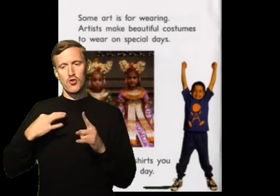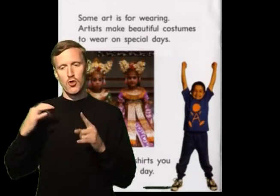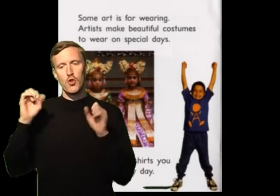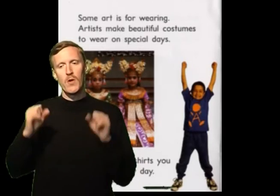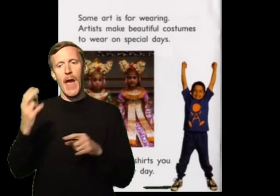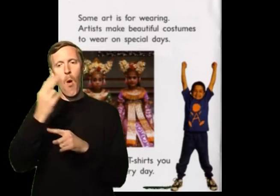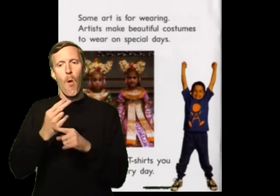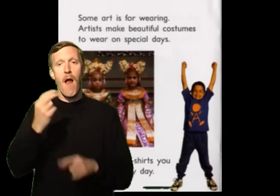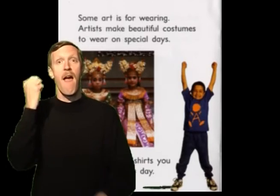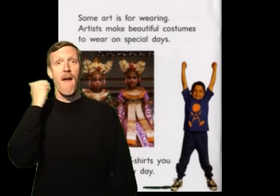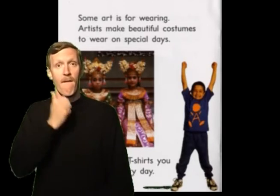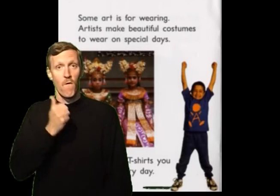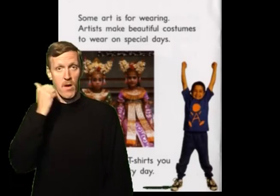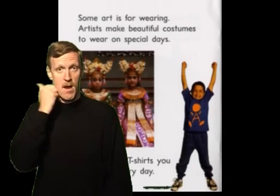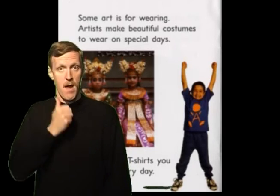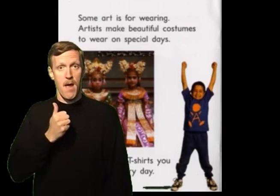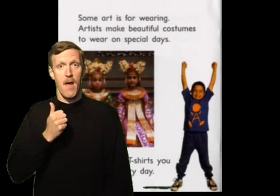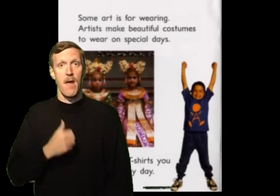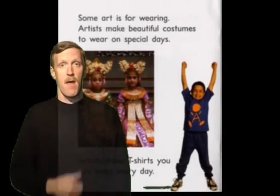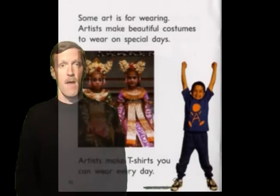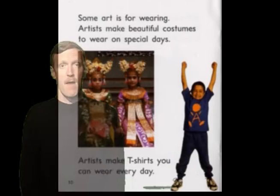Artists make t-shirts you can wear every day.